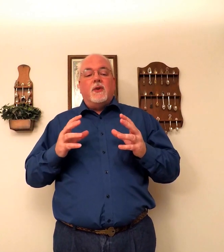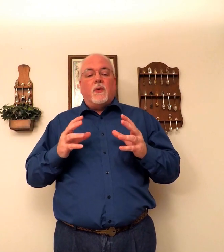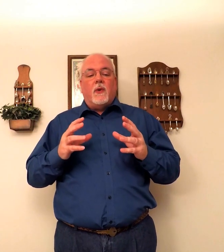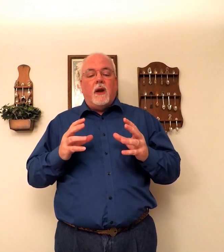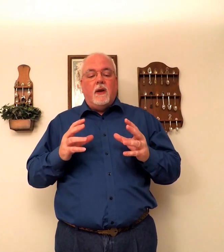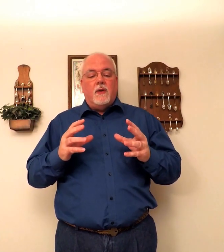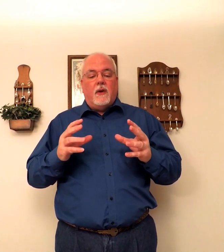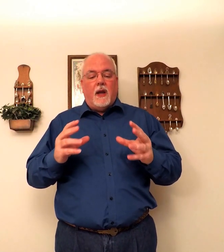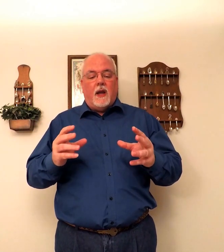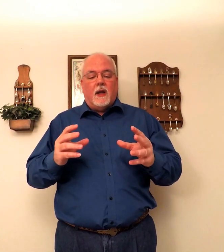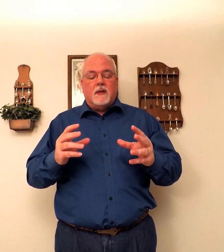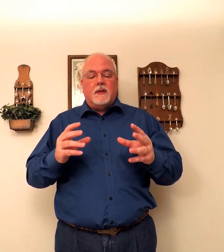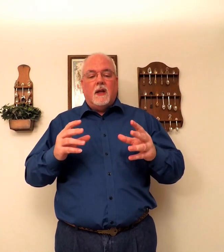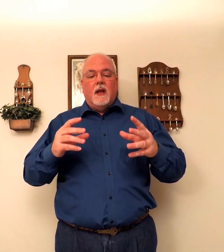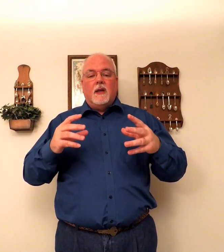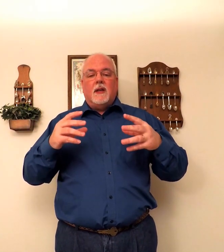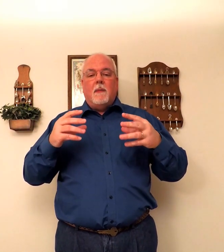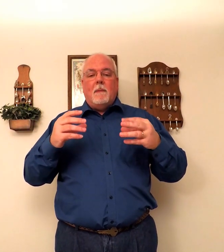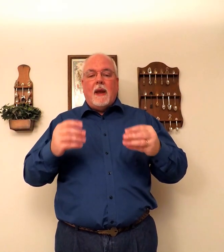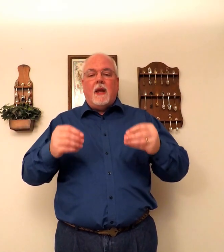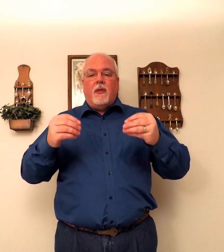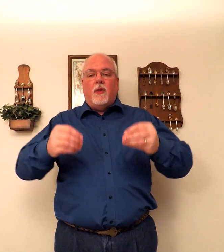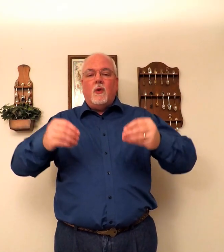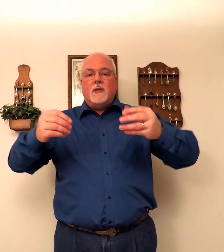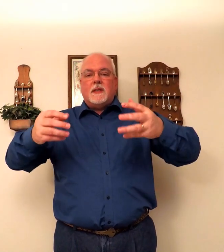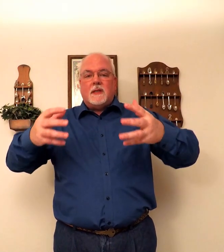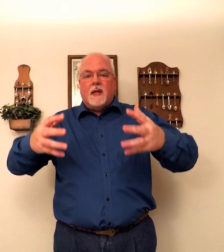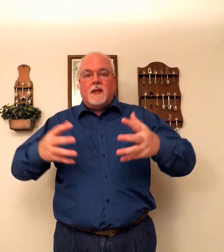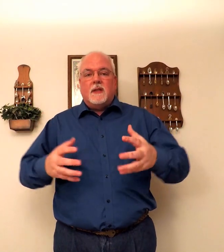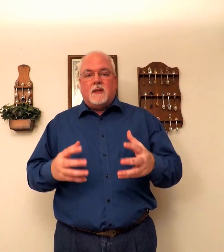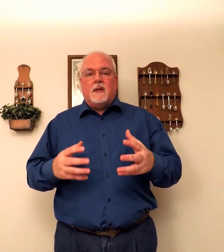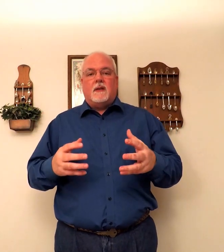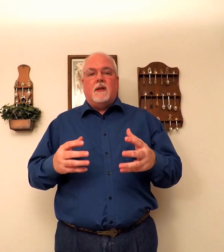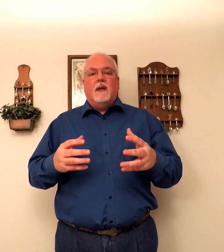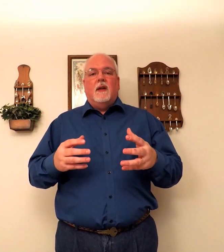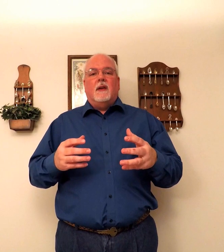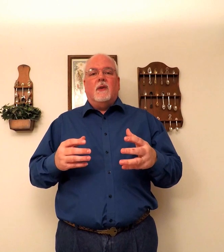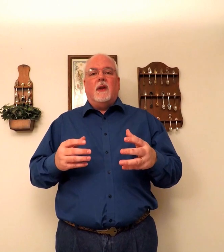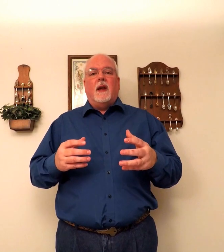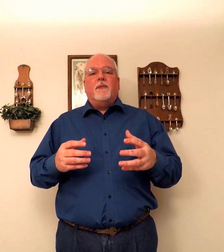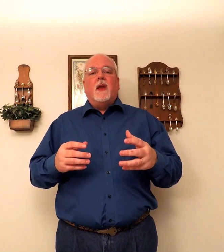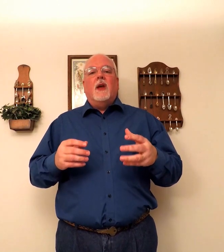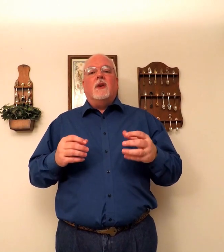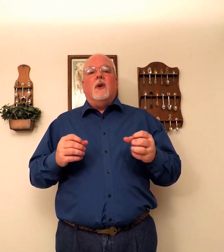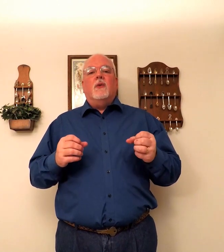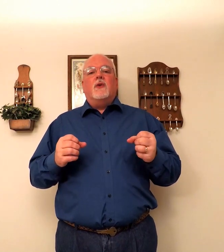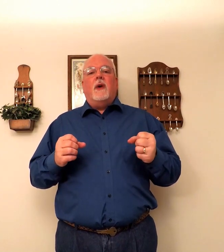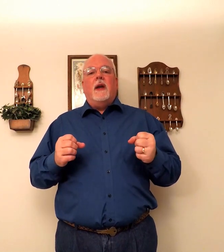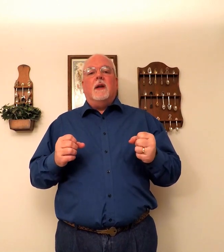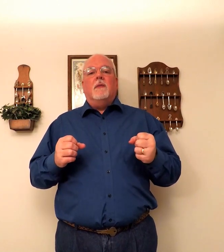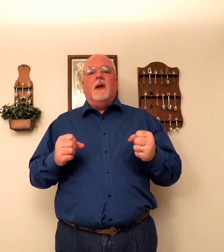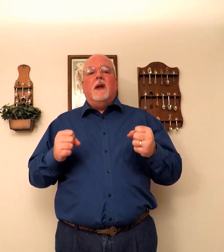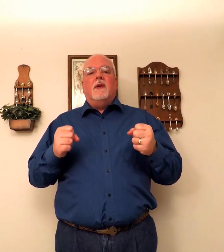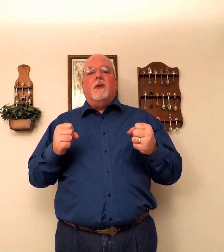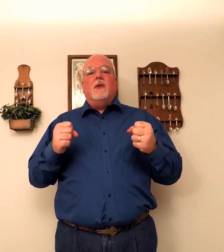train your hands to make those sentences. Okay? Don't train them to